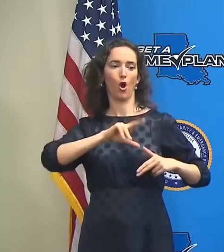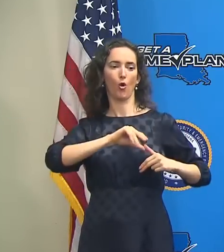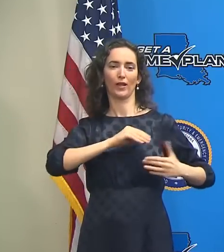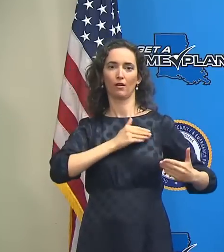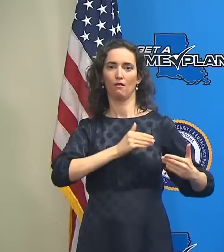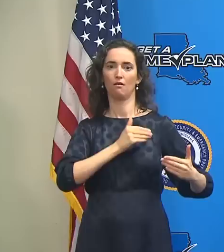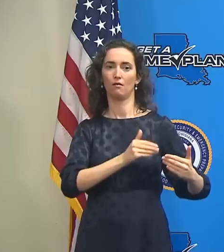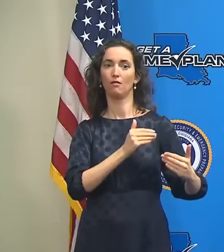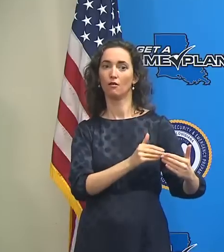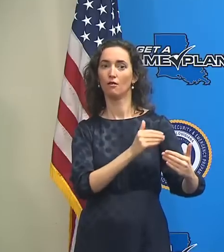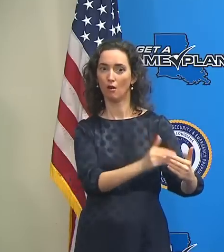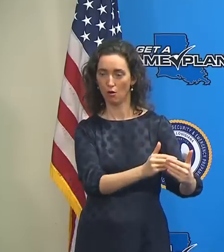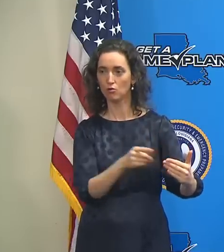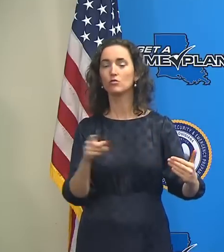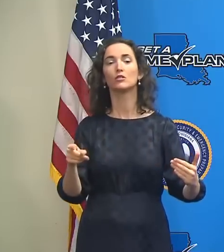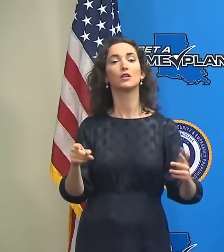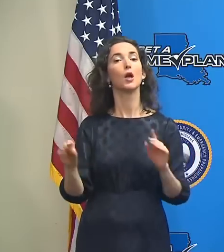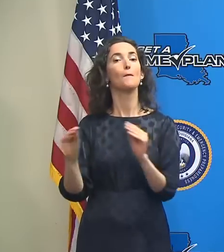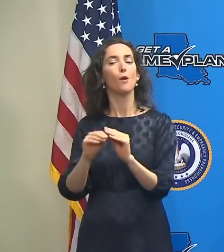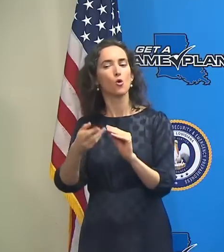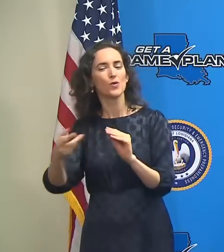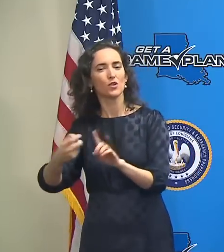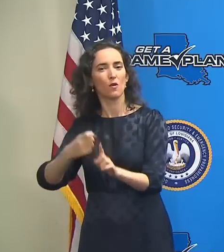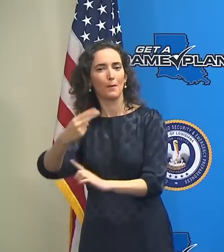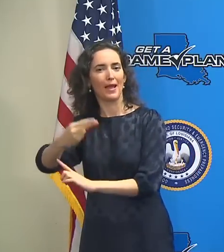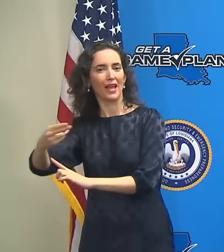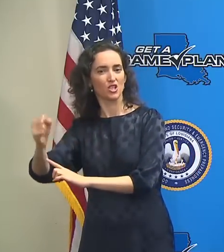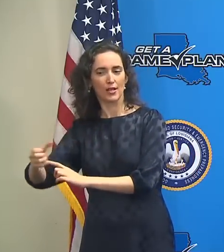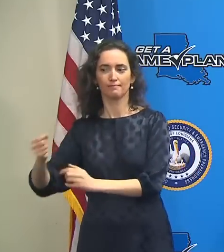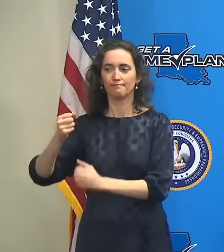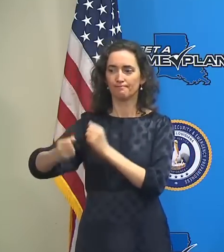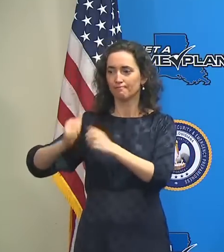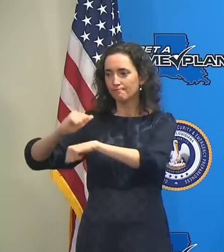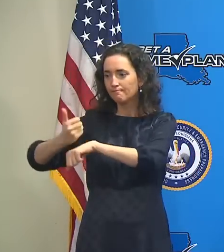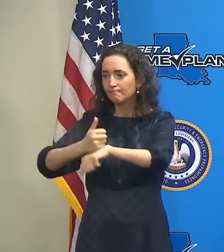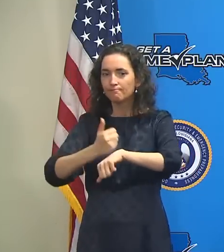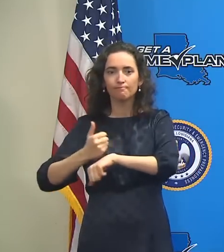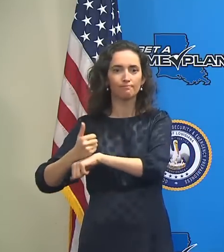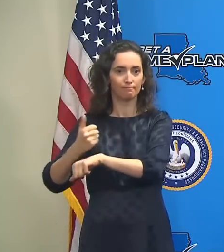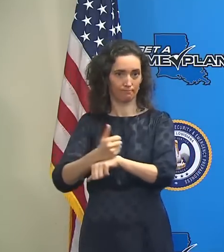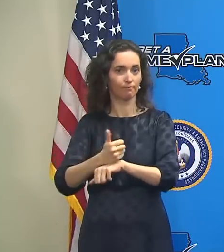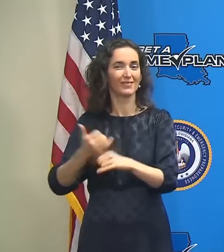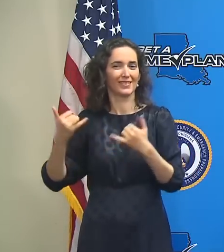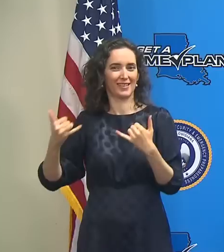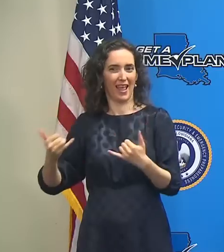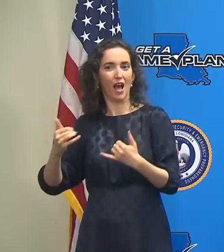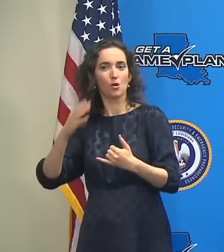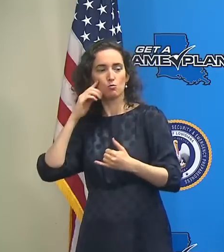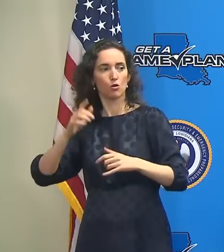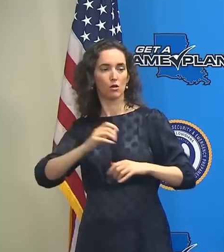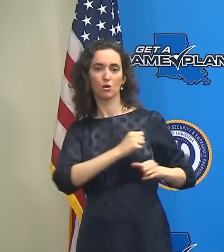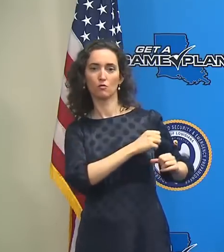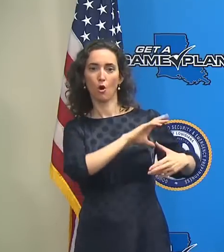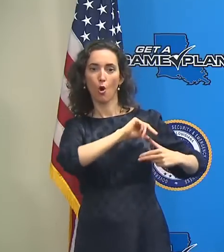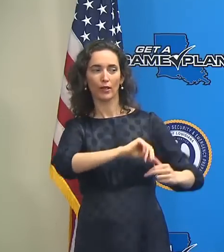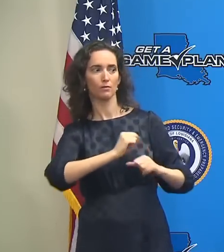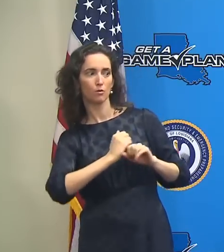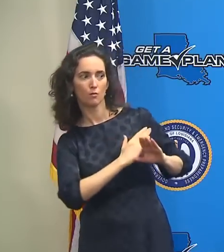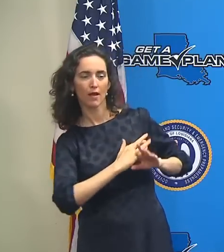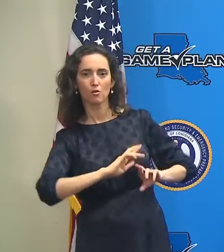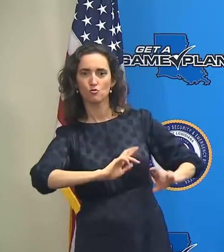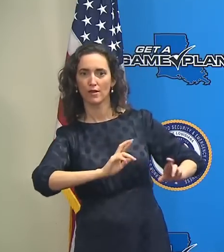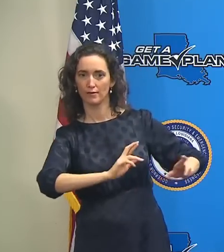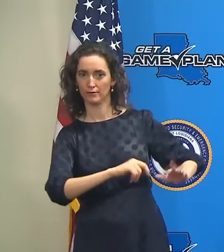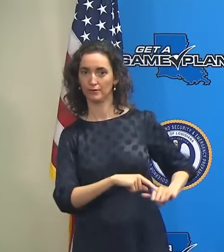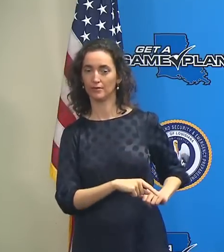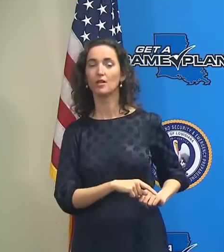And then there are additional HHS resources that are being brought to bear right now as it relates to the storm. So I had an opportunity to coordinate